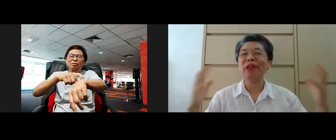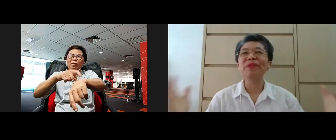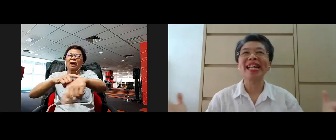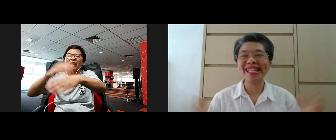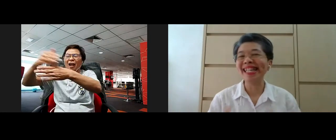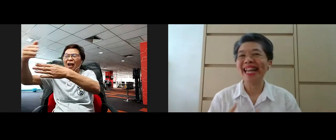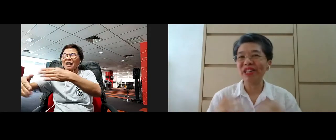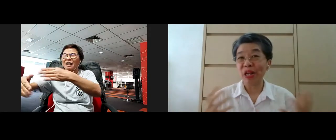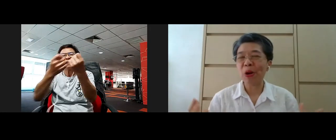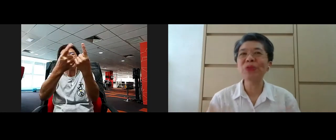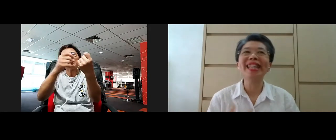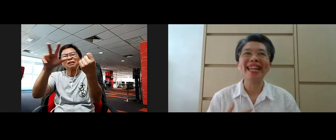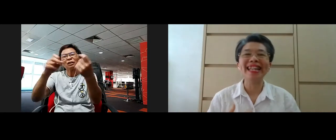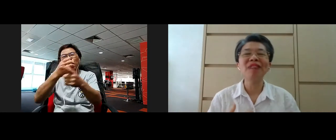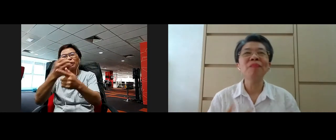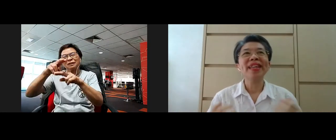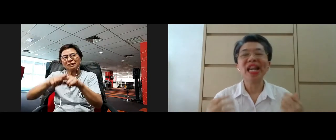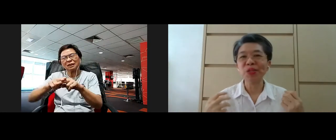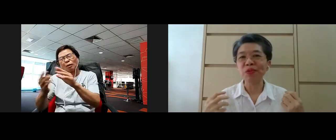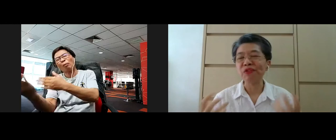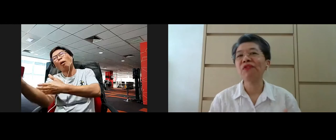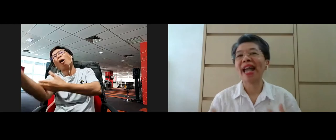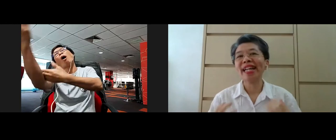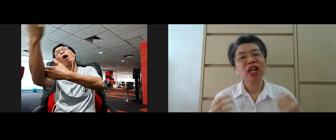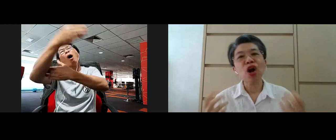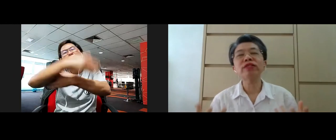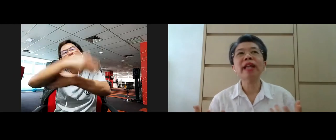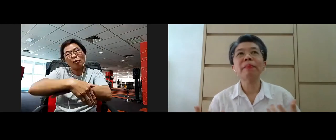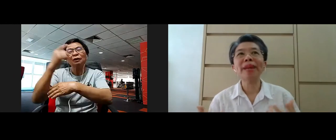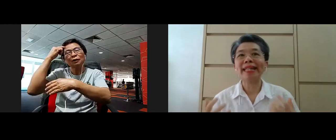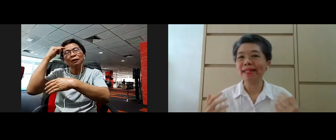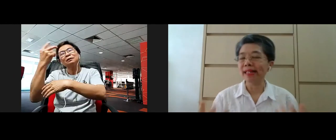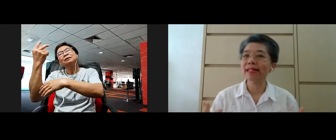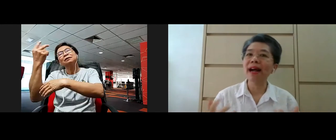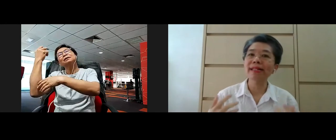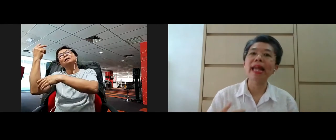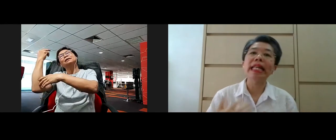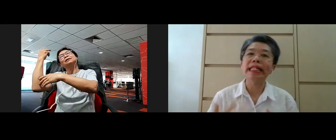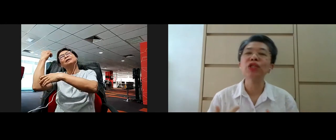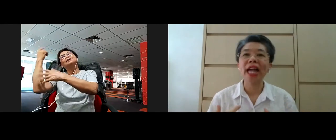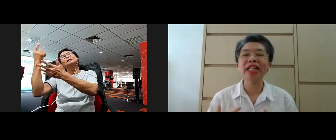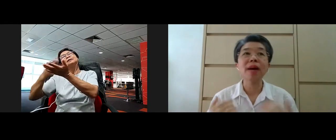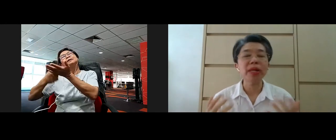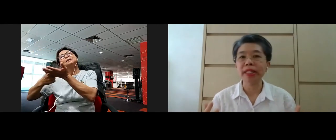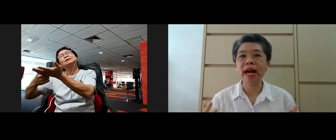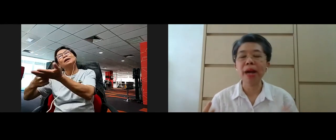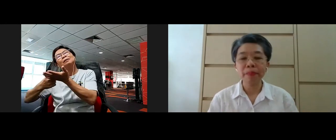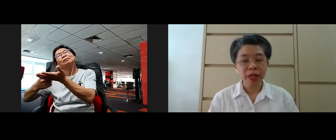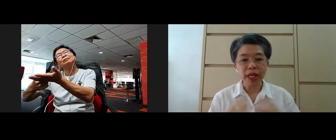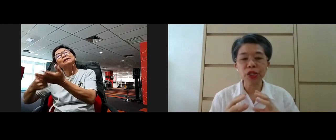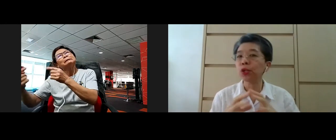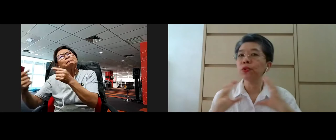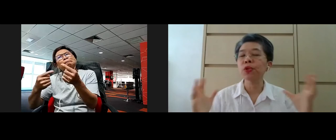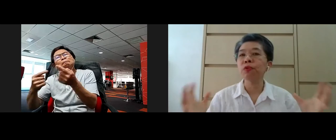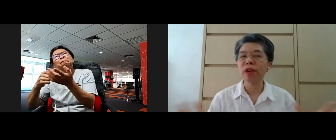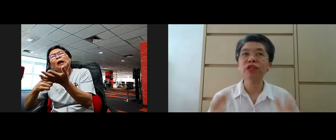right? I think we can sit actually whole day, yeah? As we reflect, contemplate, discuss, and learn together about the Dhamma.